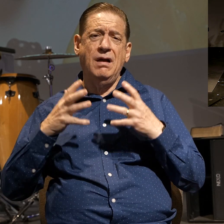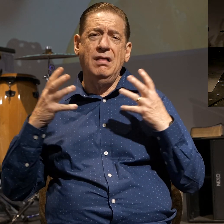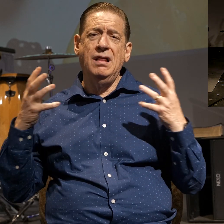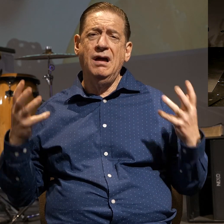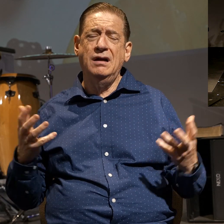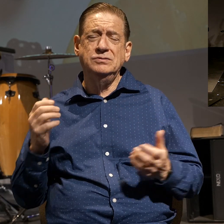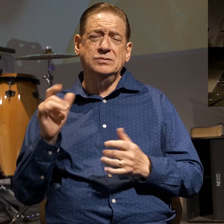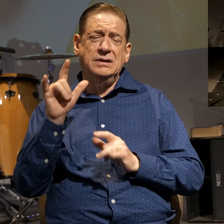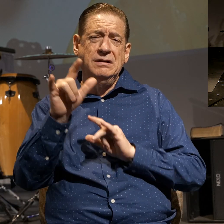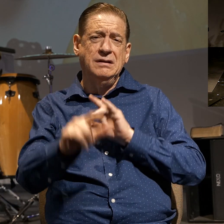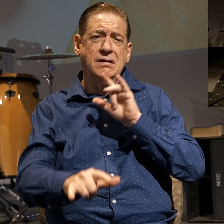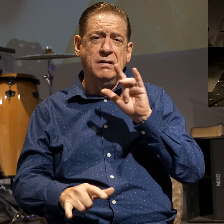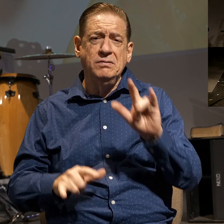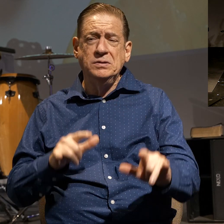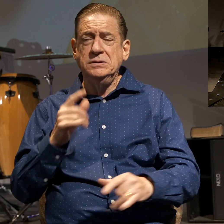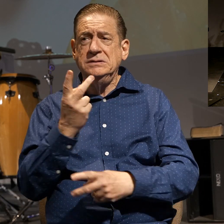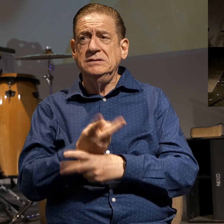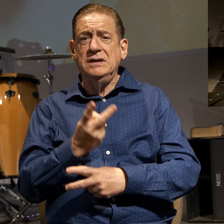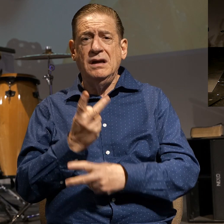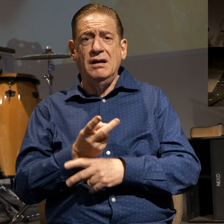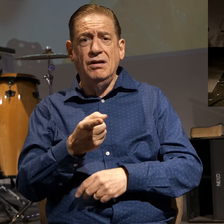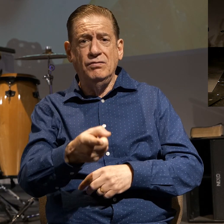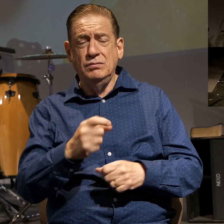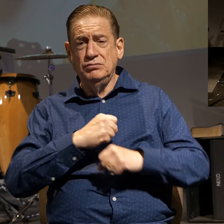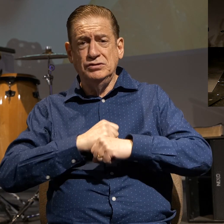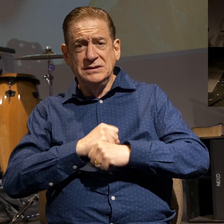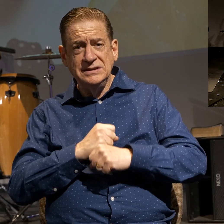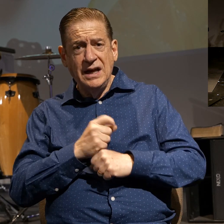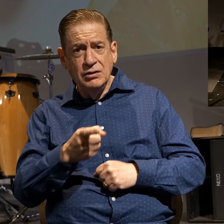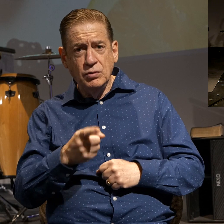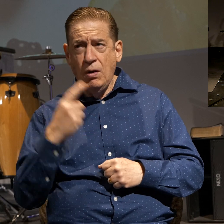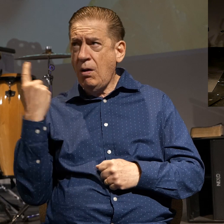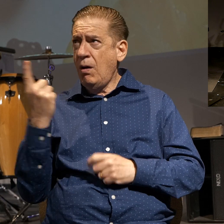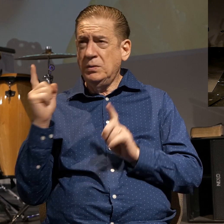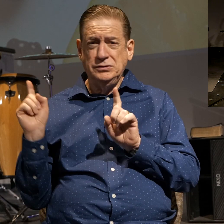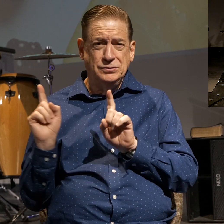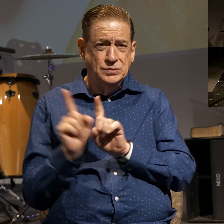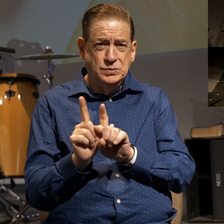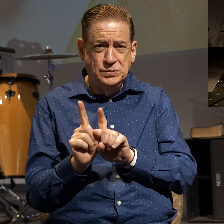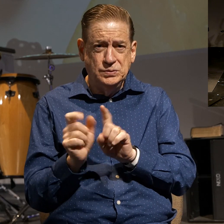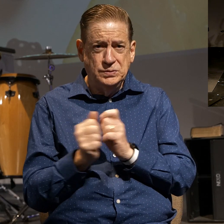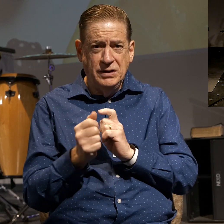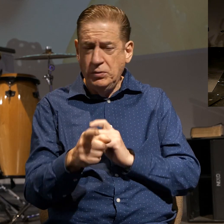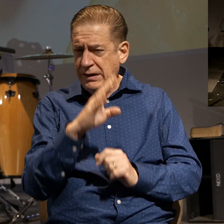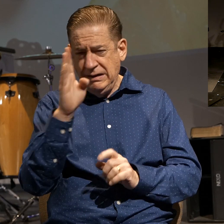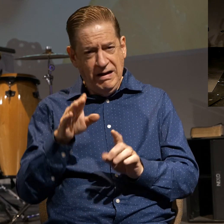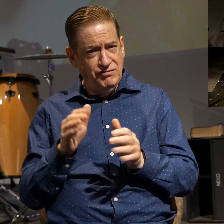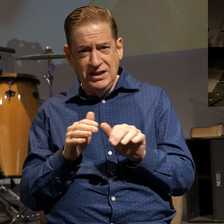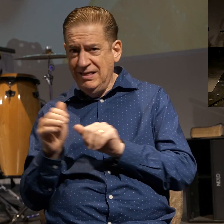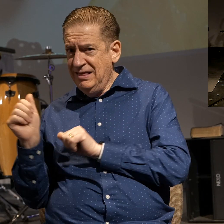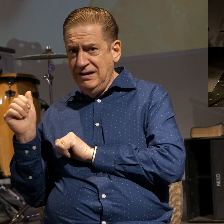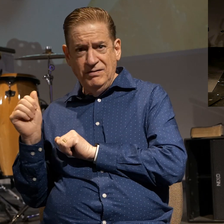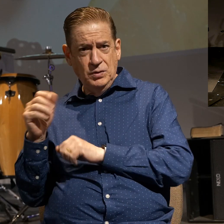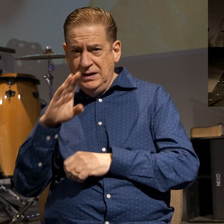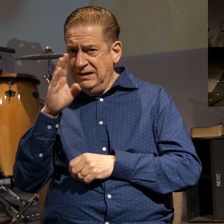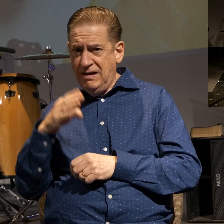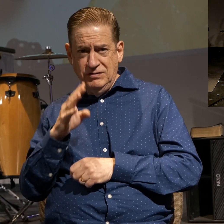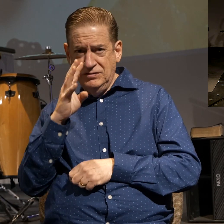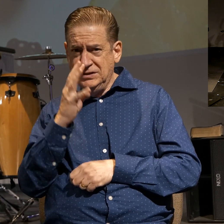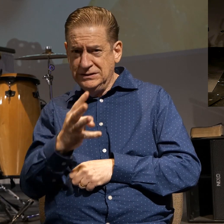to take care of you, to protect you, to always be with you, never to leave you or forsake you.